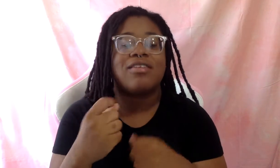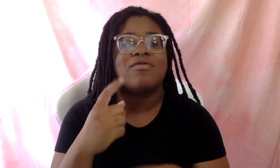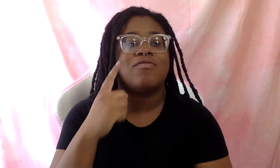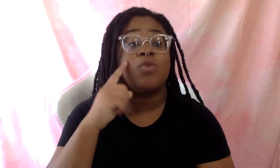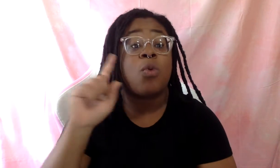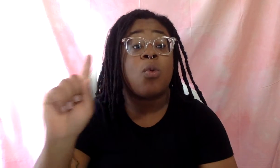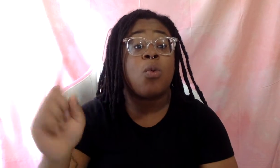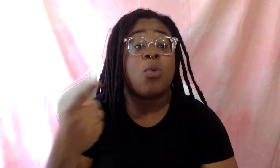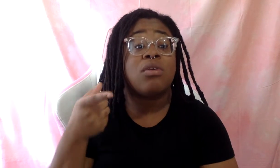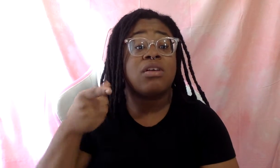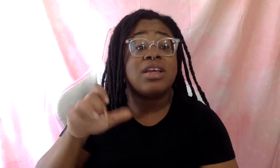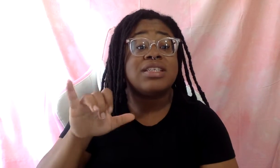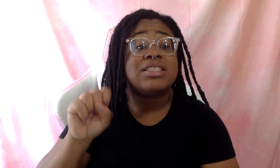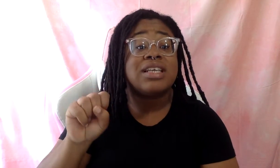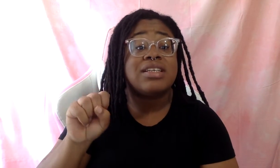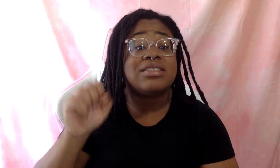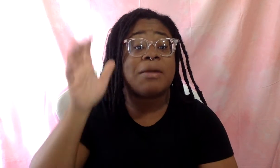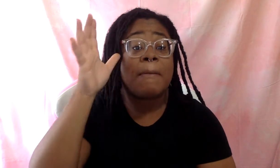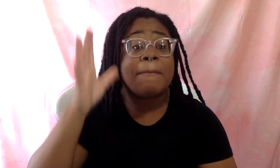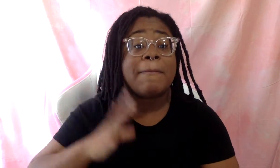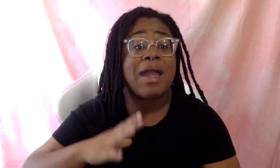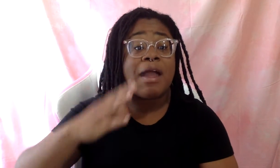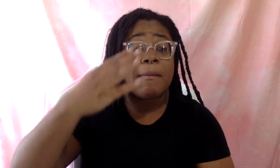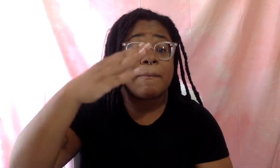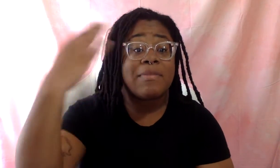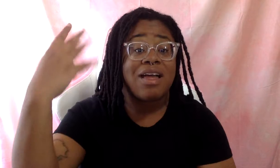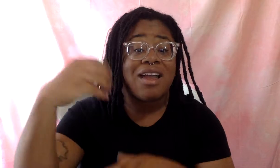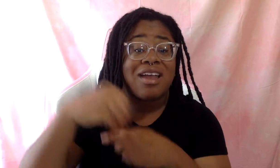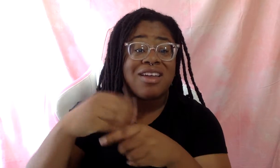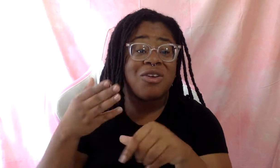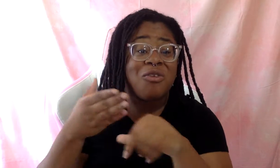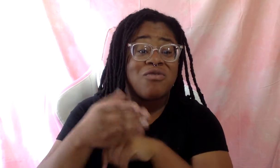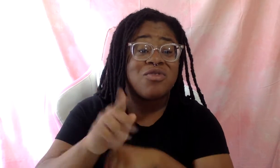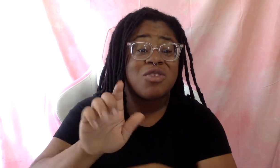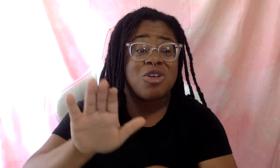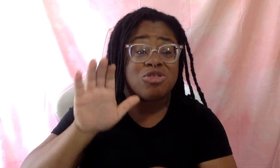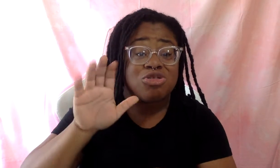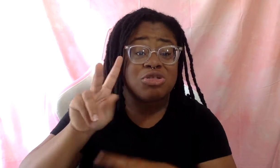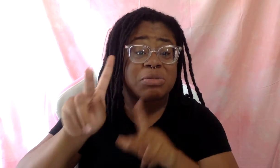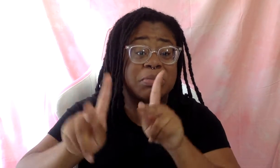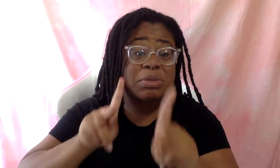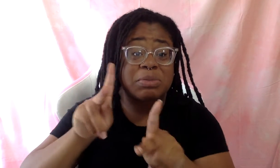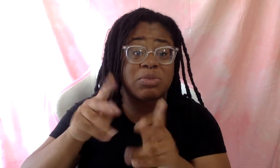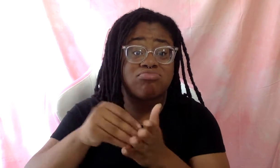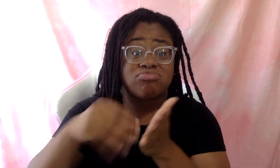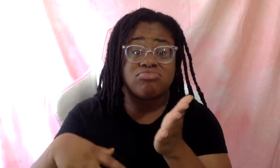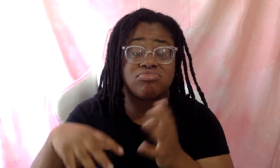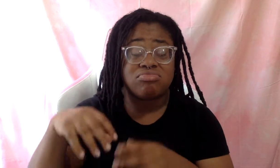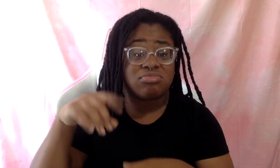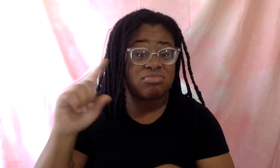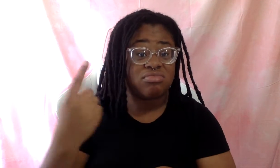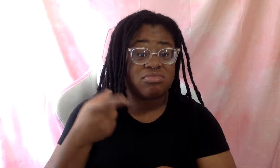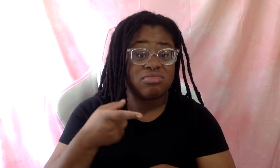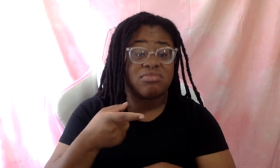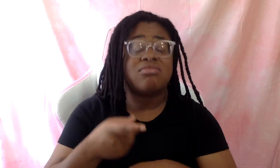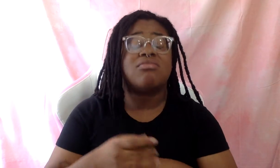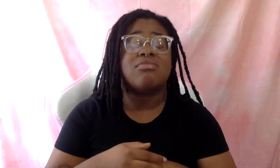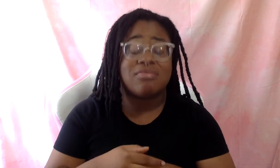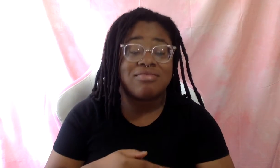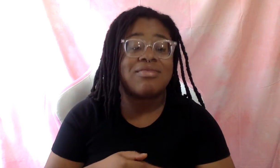black cis man in a cohort of over 100 peers. He also holds an AAS